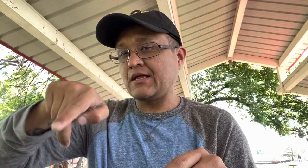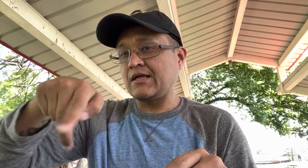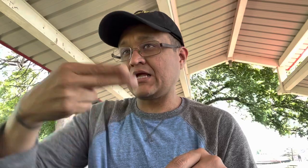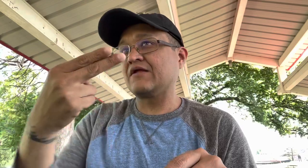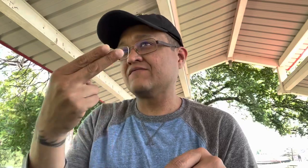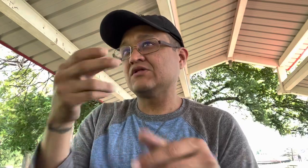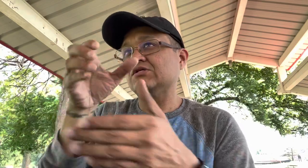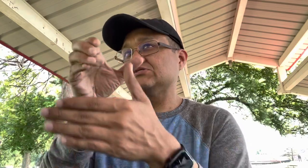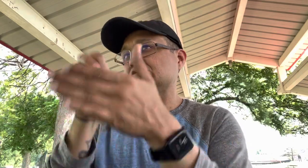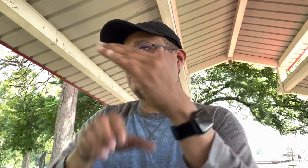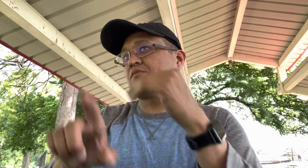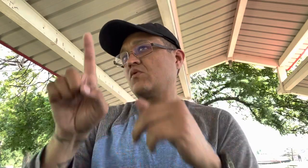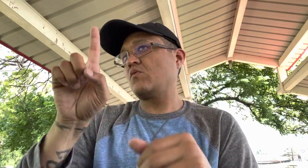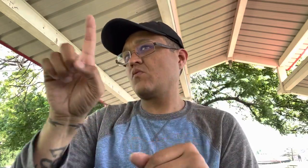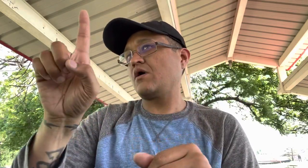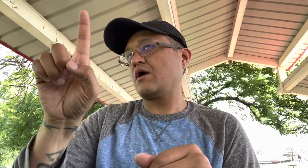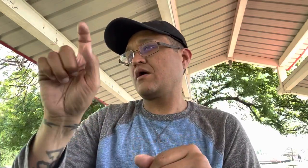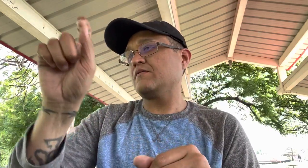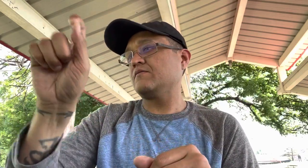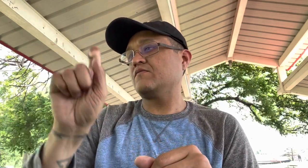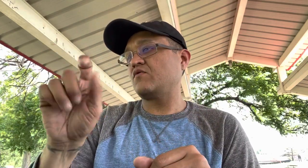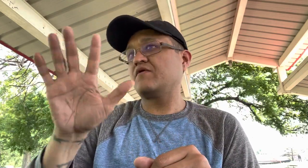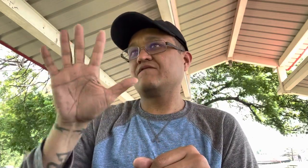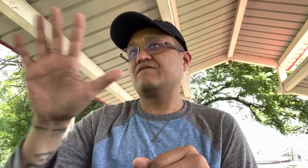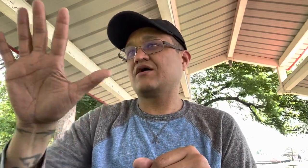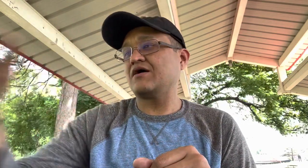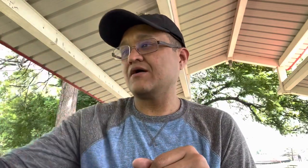we're going to hold we're going to go to Ephesians chapter one verse all